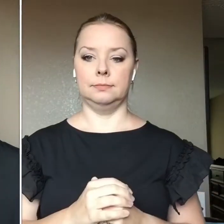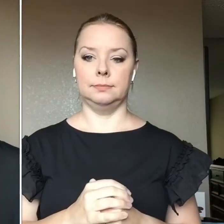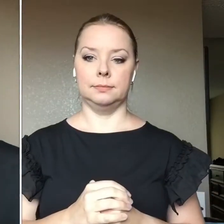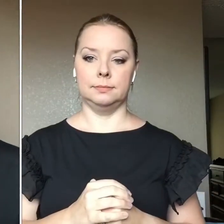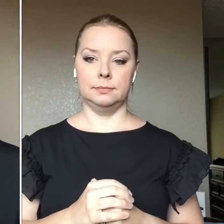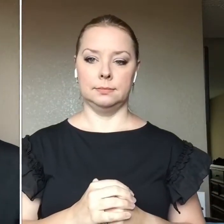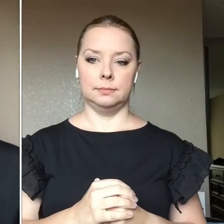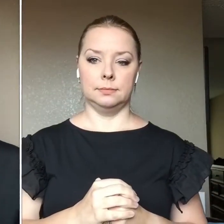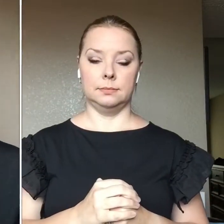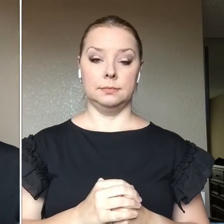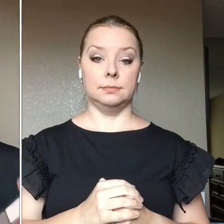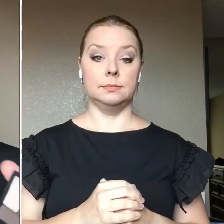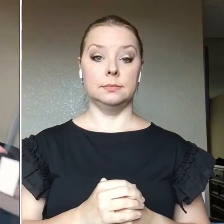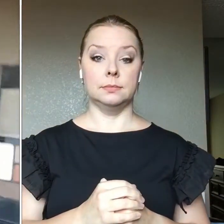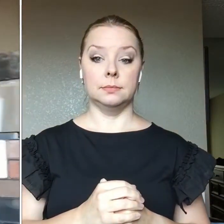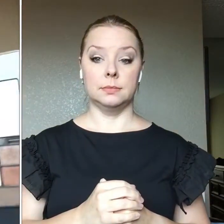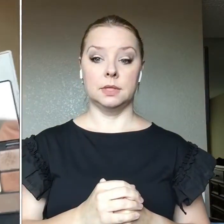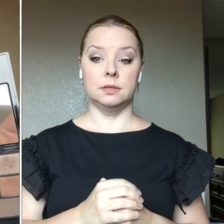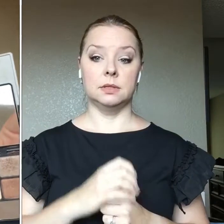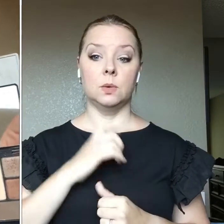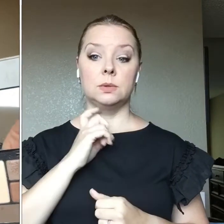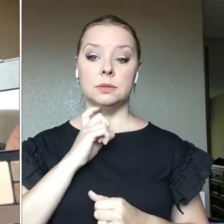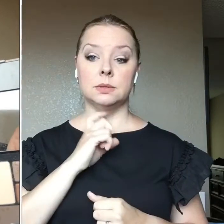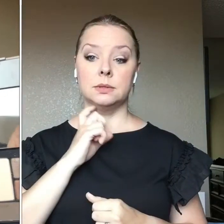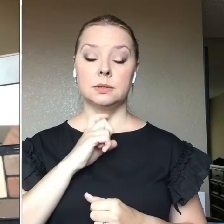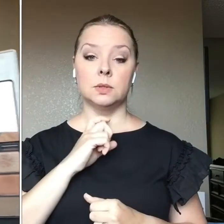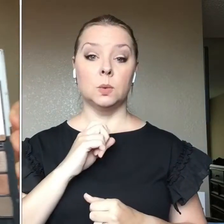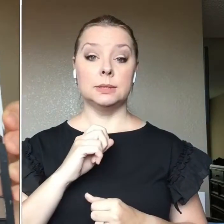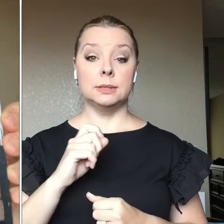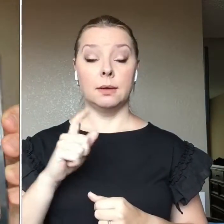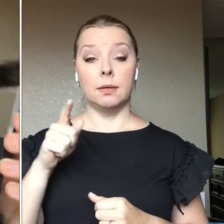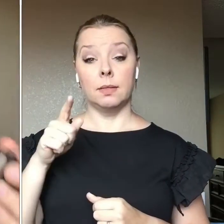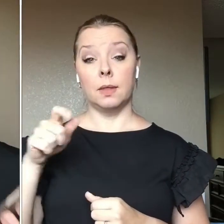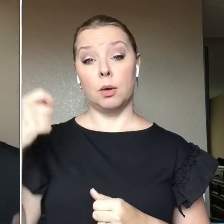So now this is a clean brush and this is what they're saying is the liner shadow.